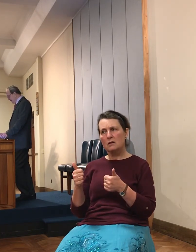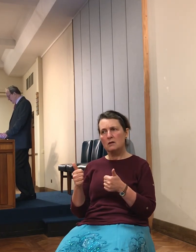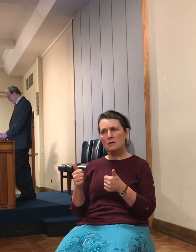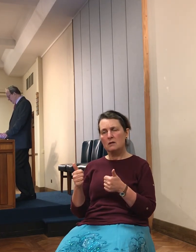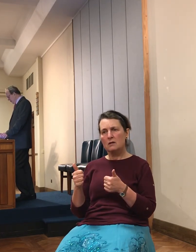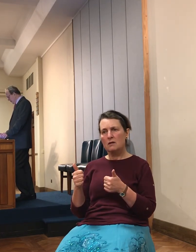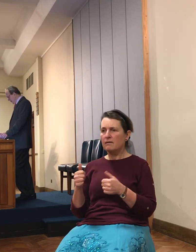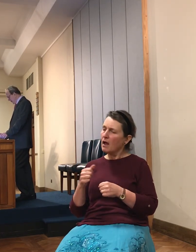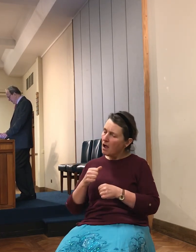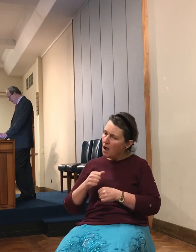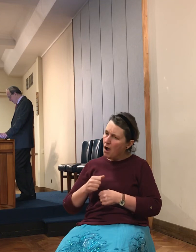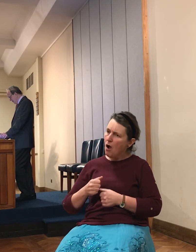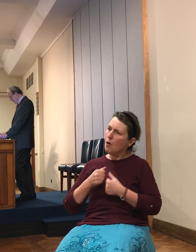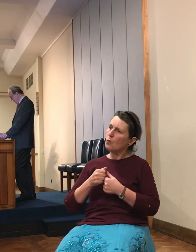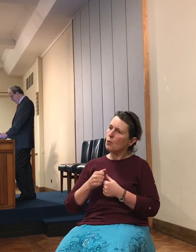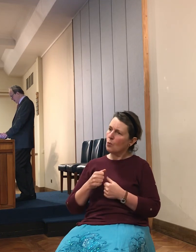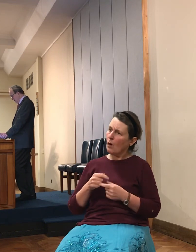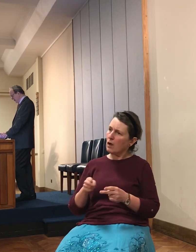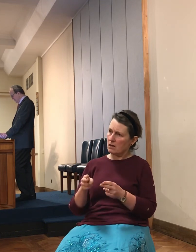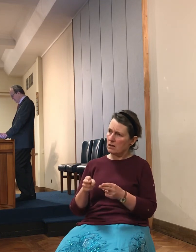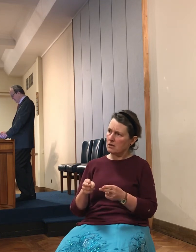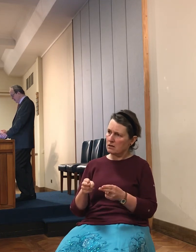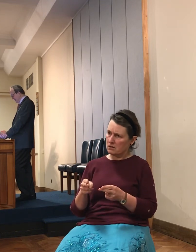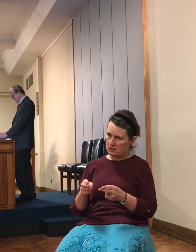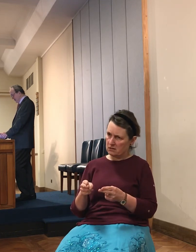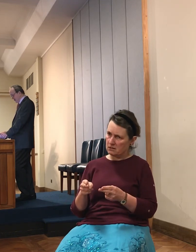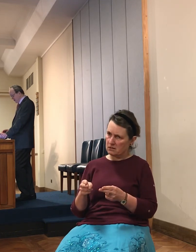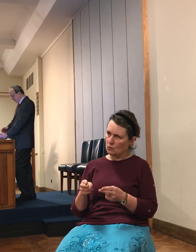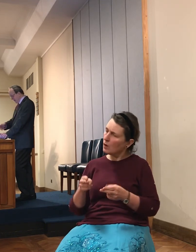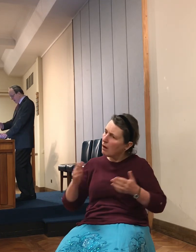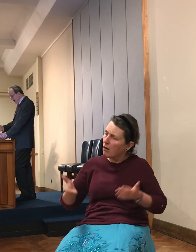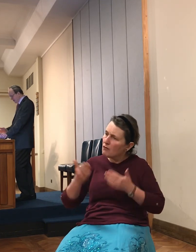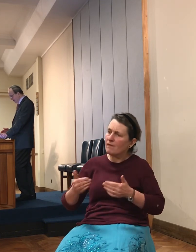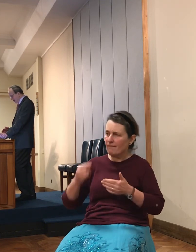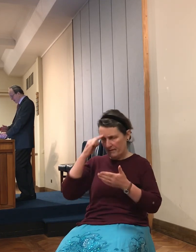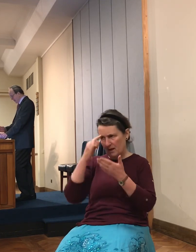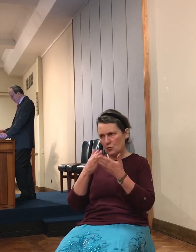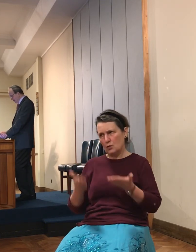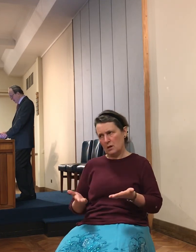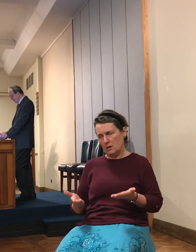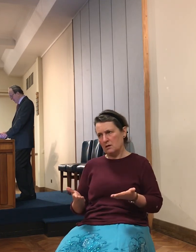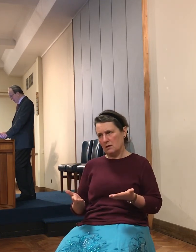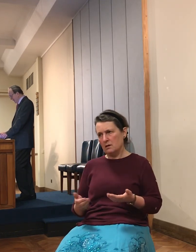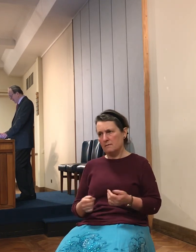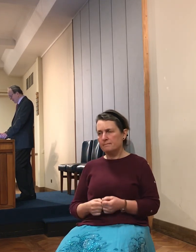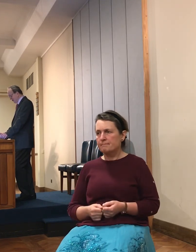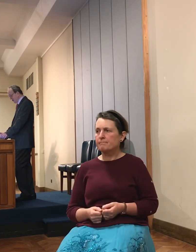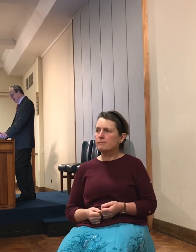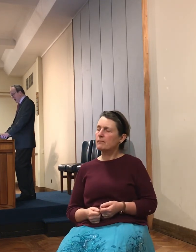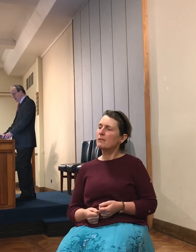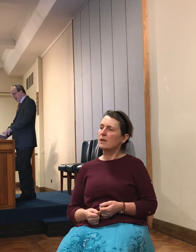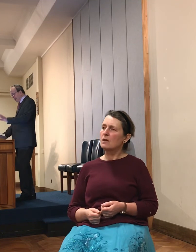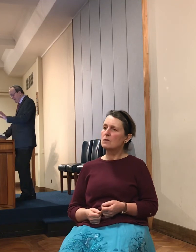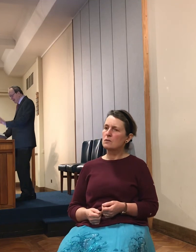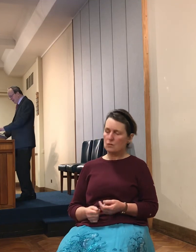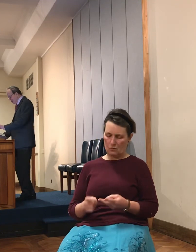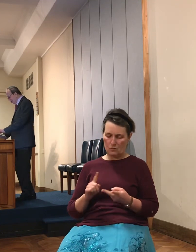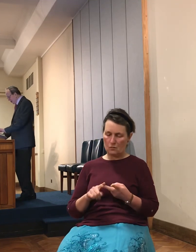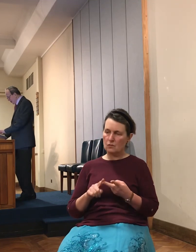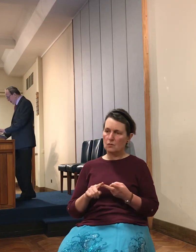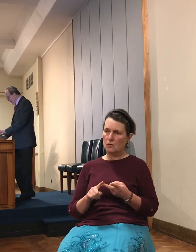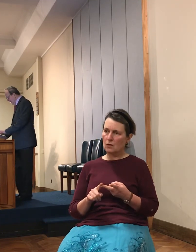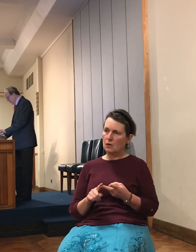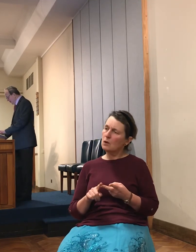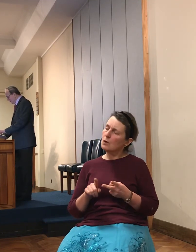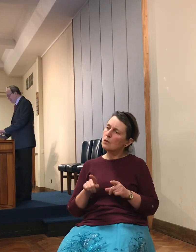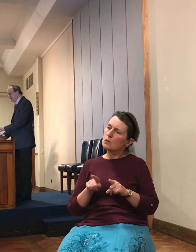ways whereby we must do it today. So this passage, these are the lessons. Behind it